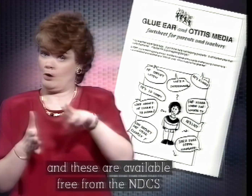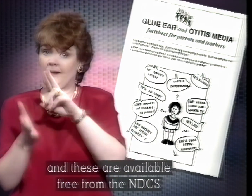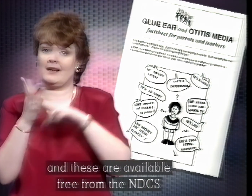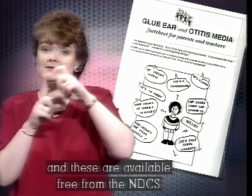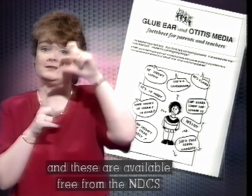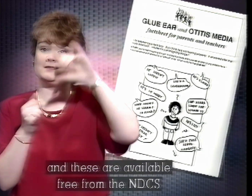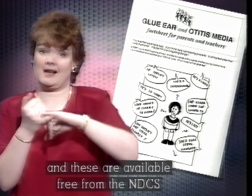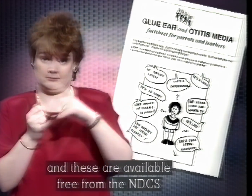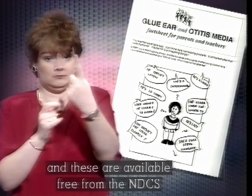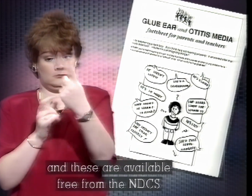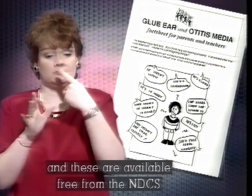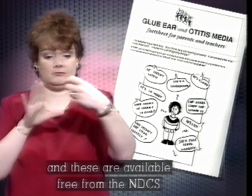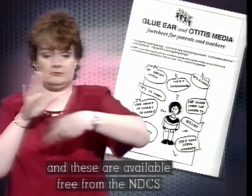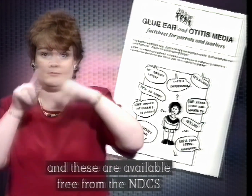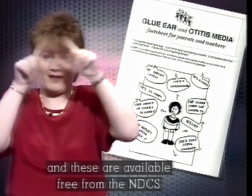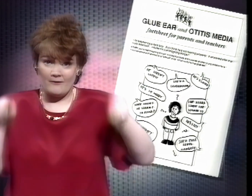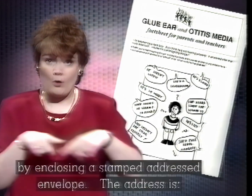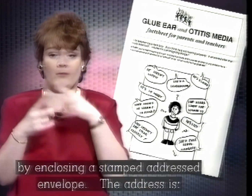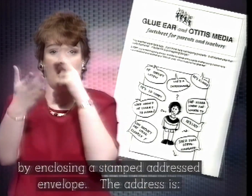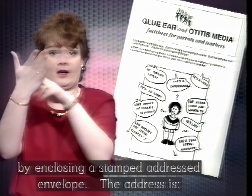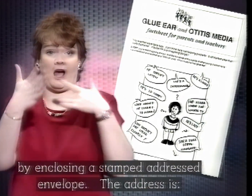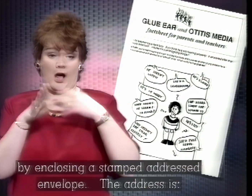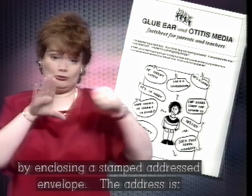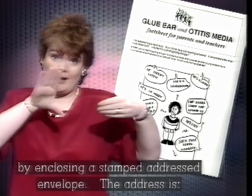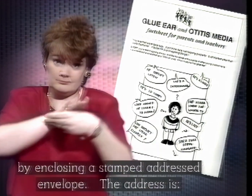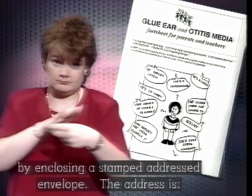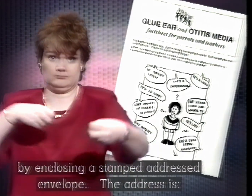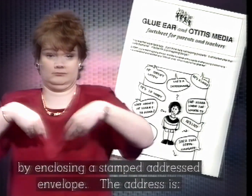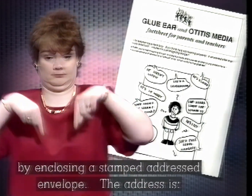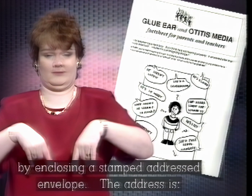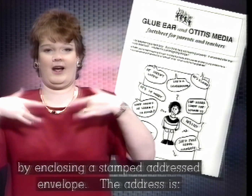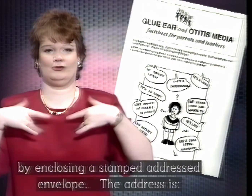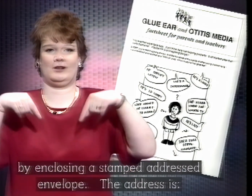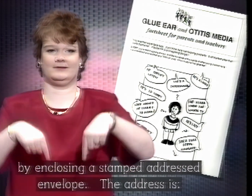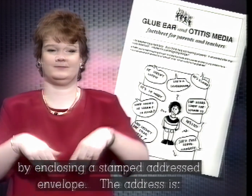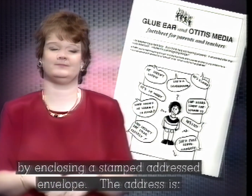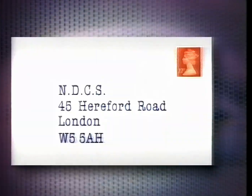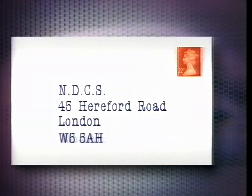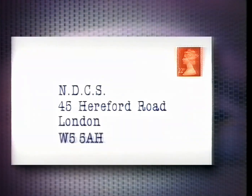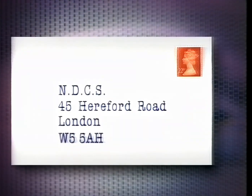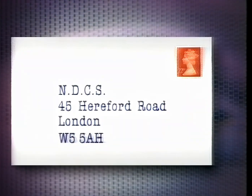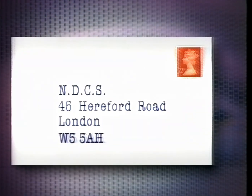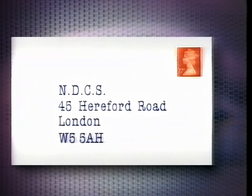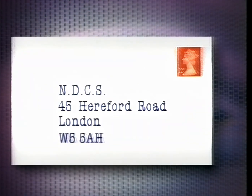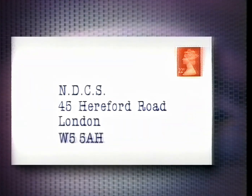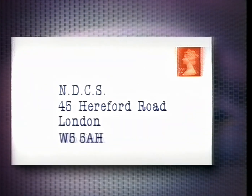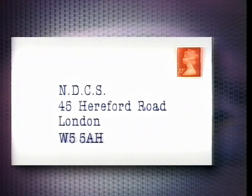free from the NDCS by enclosing a stamped addressed envelope. The address is... The National Deaf Children's